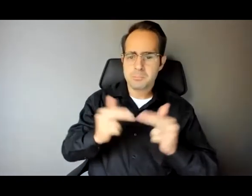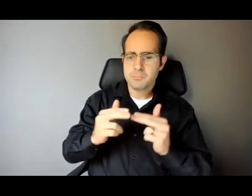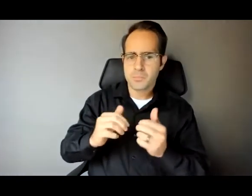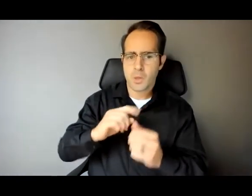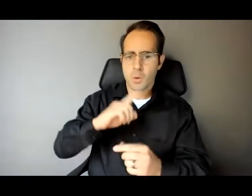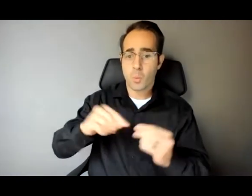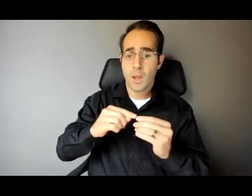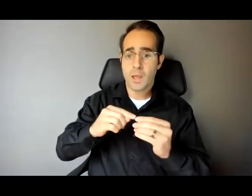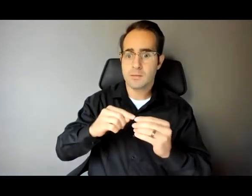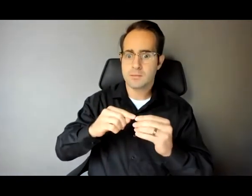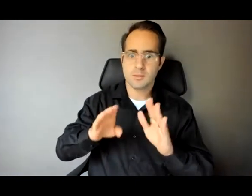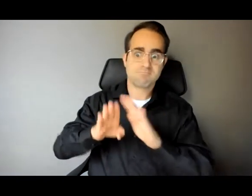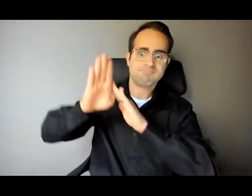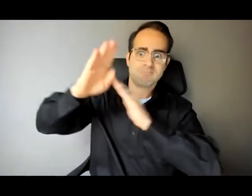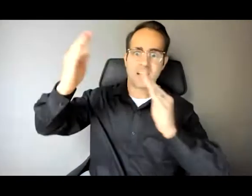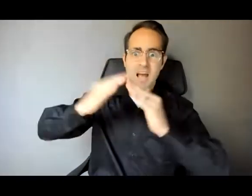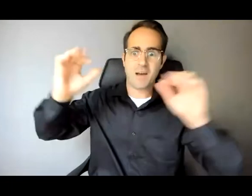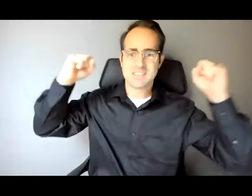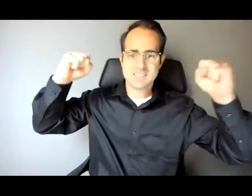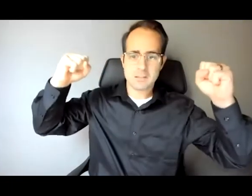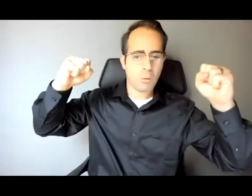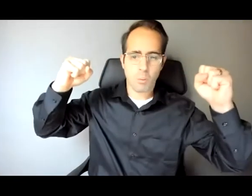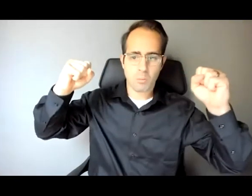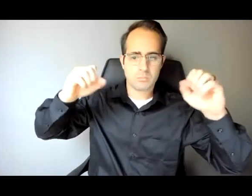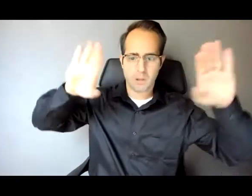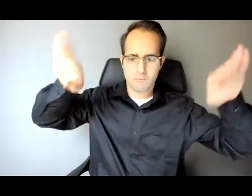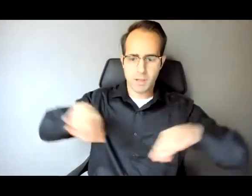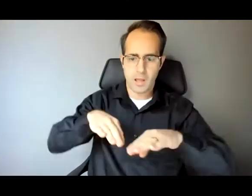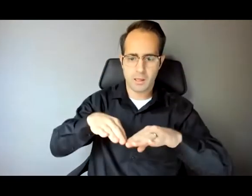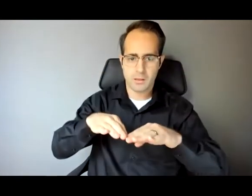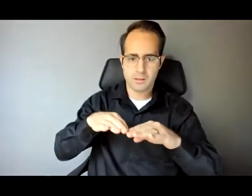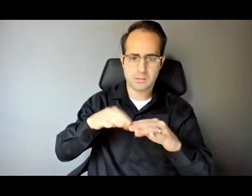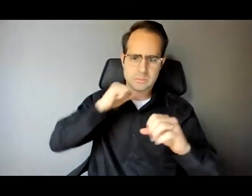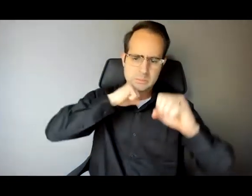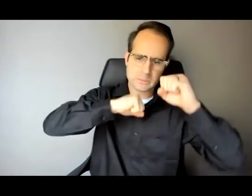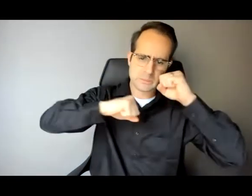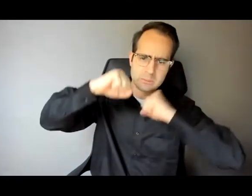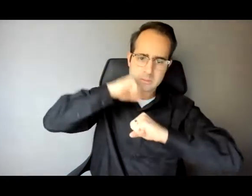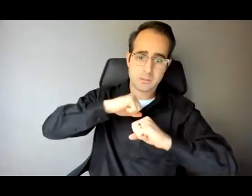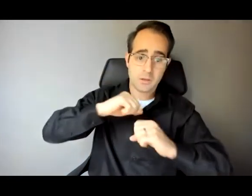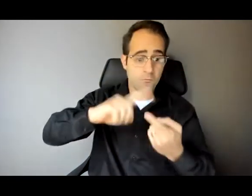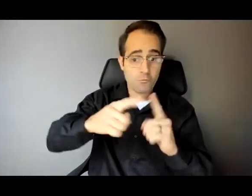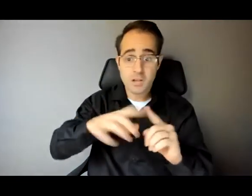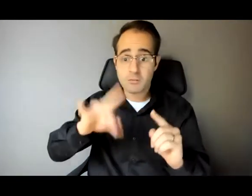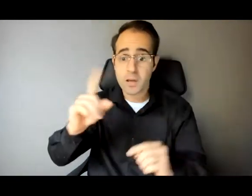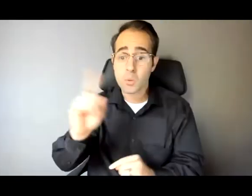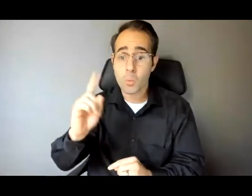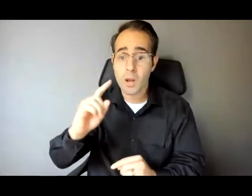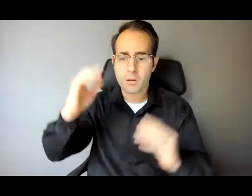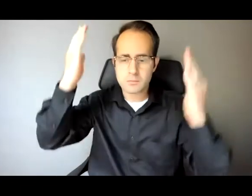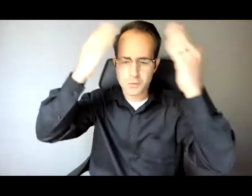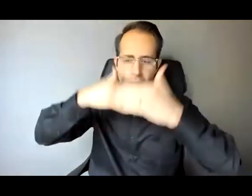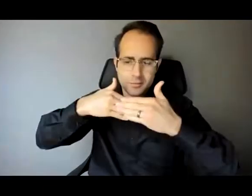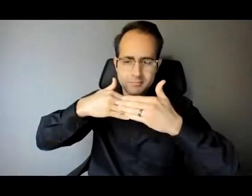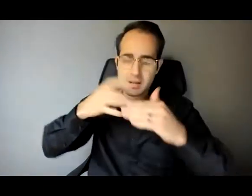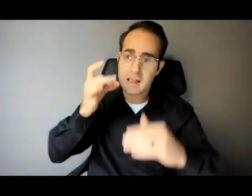when you're on the mountaintop. Friends are better identified in the darkness and not in the sunlight, and every single